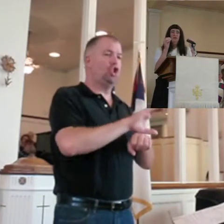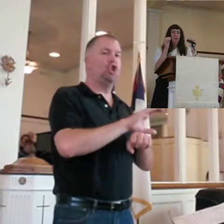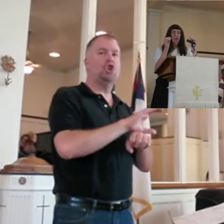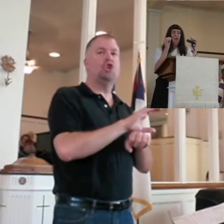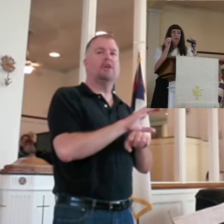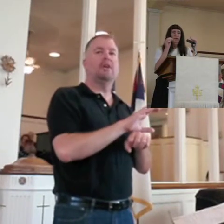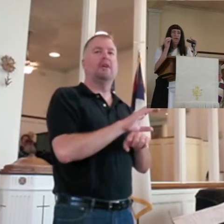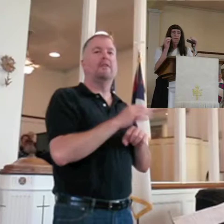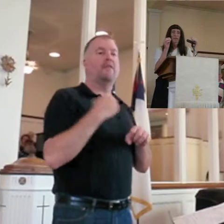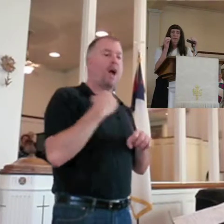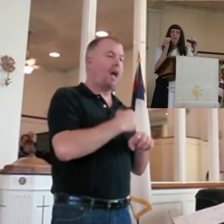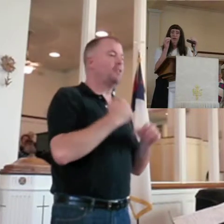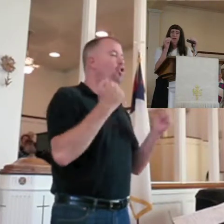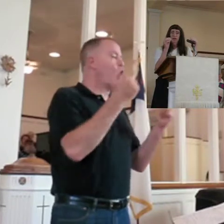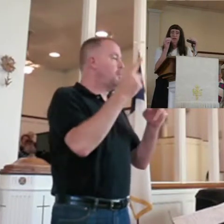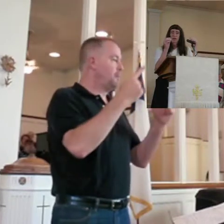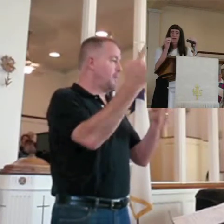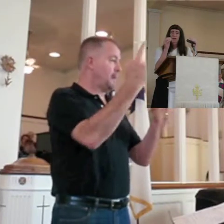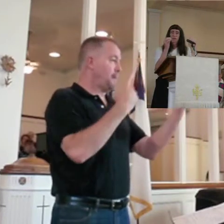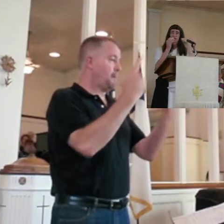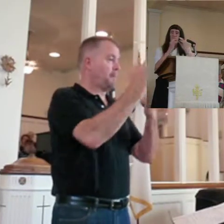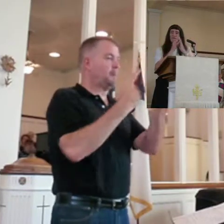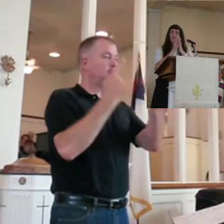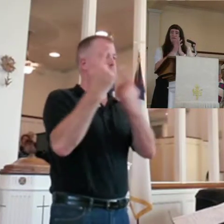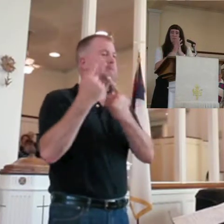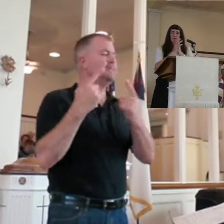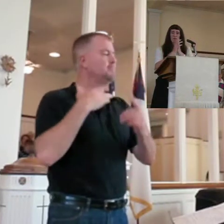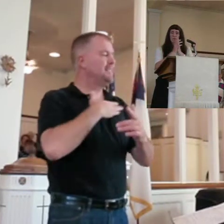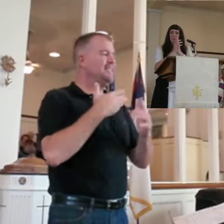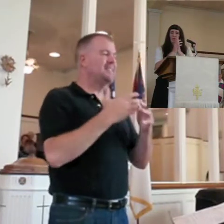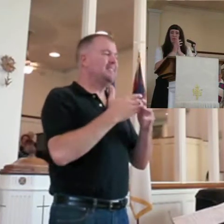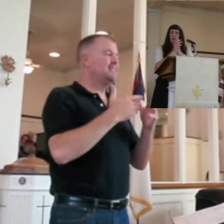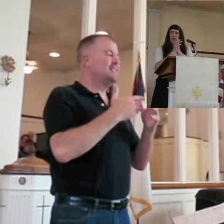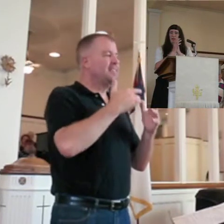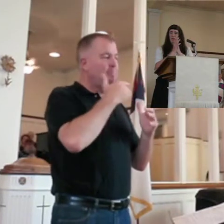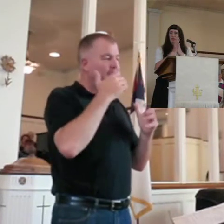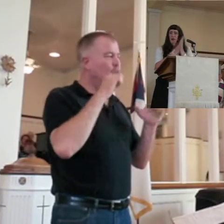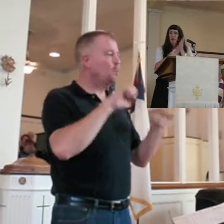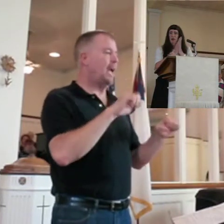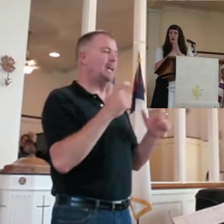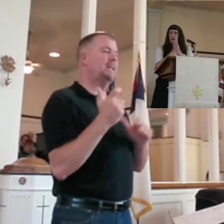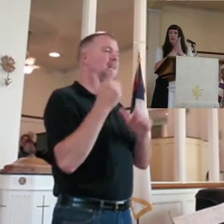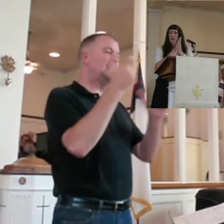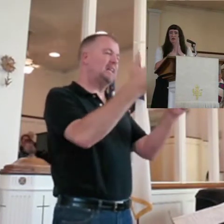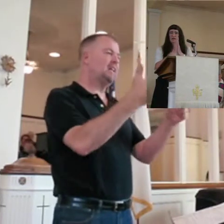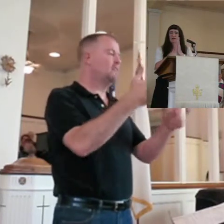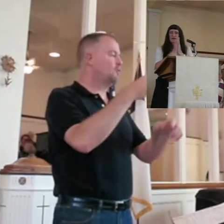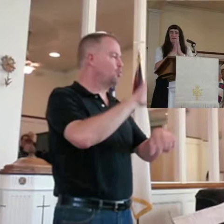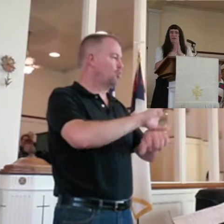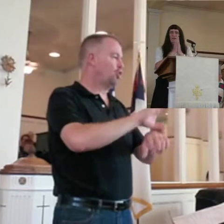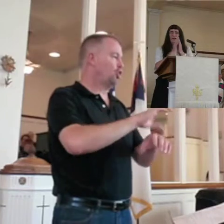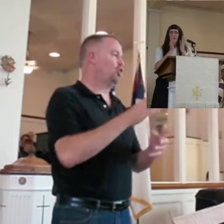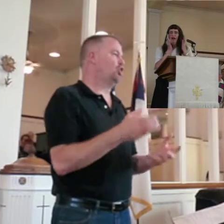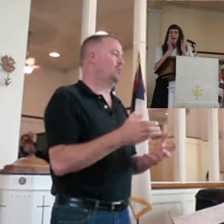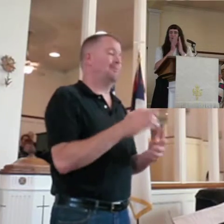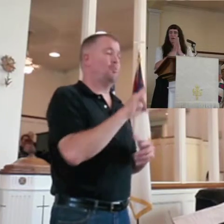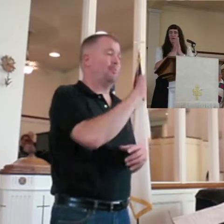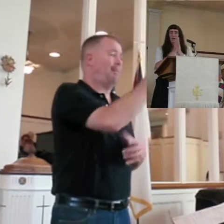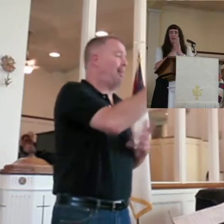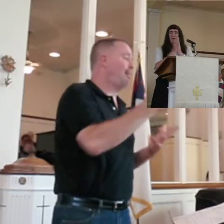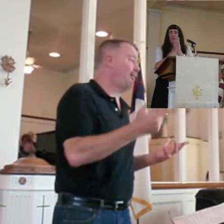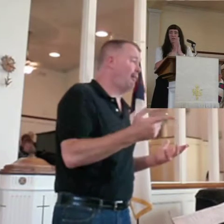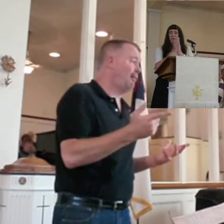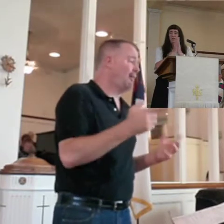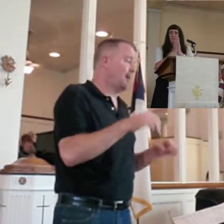for us and for everyone that may come after us, please give as much as you possibly can. And it's just a dollar,